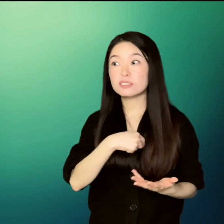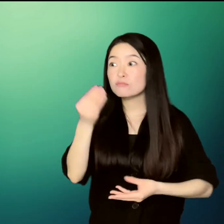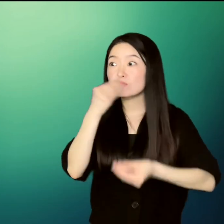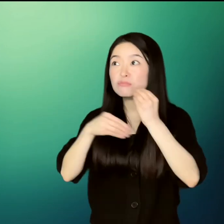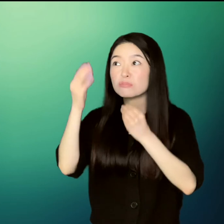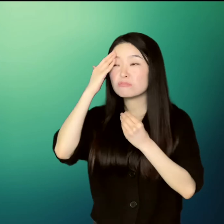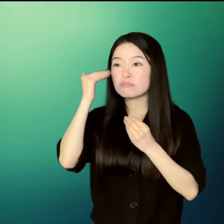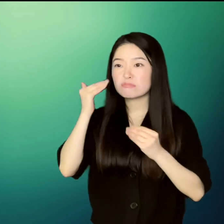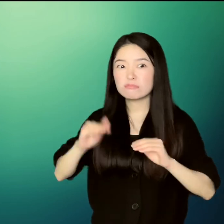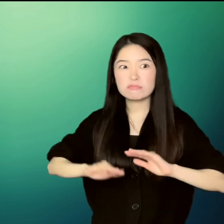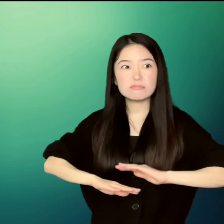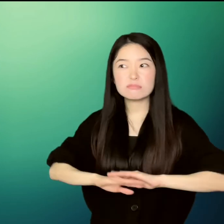eating Korean food.